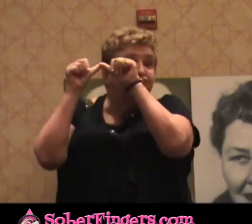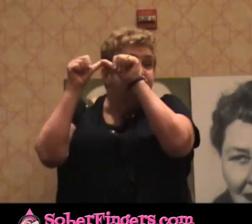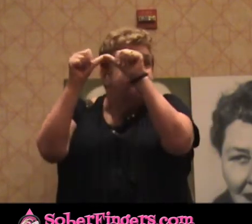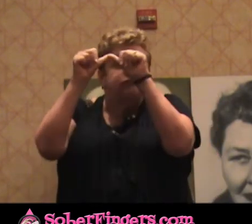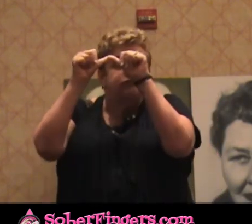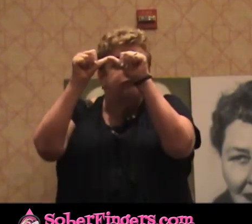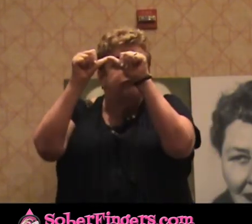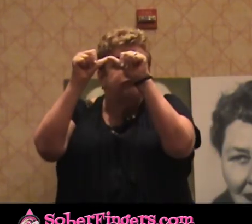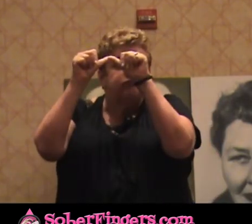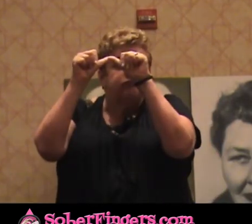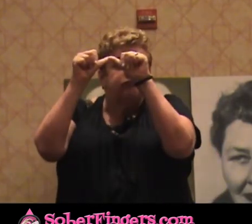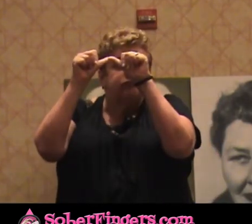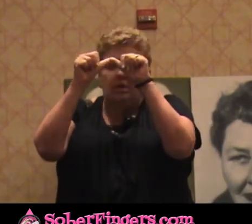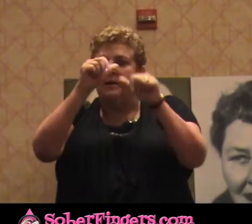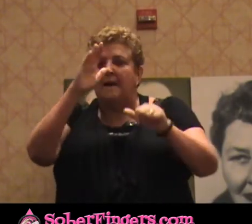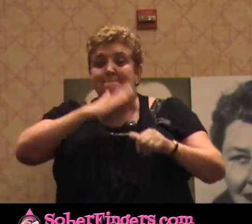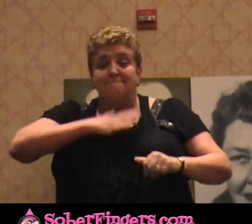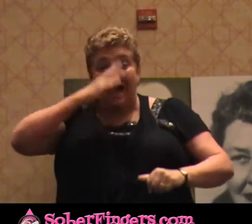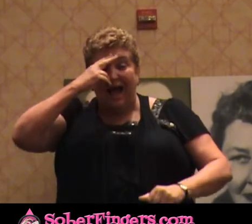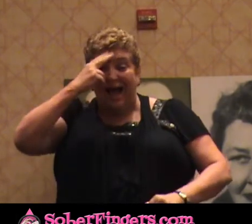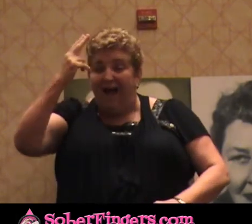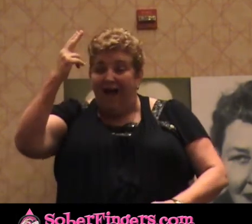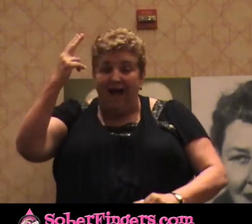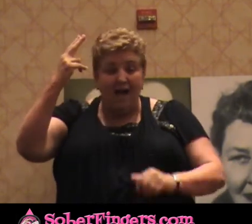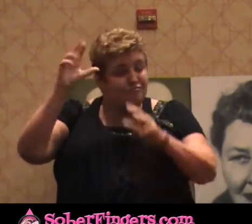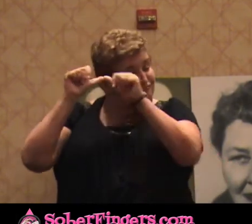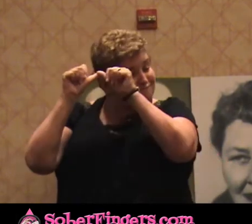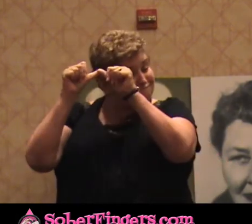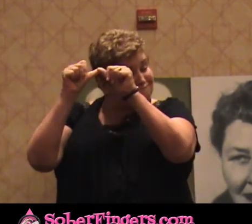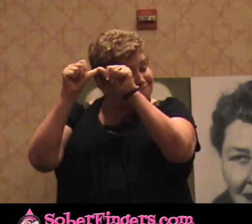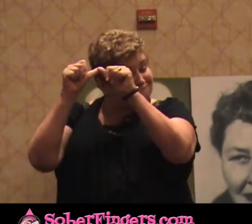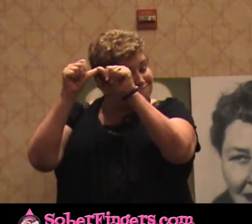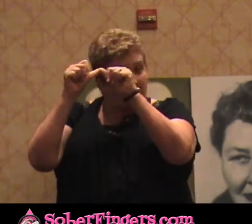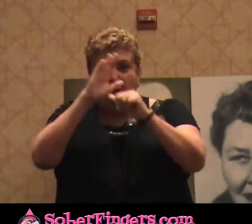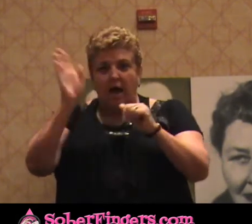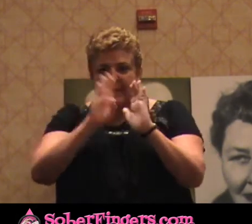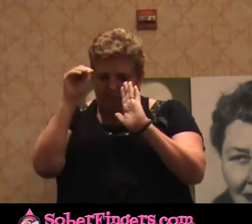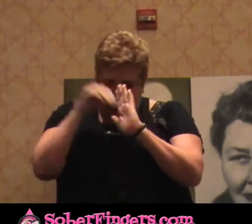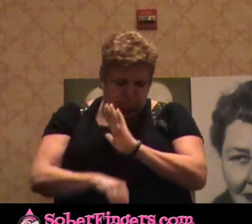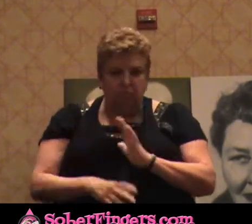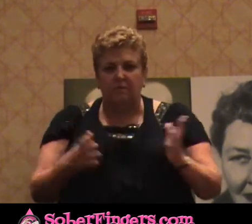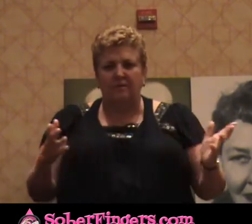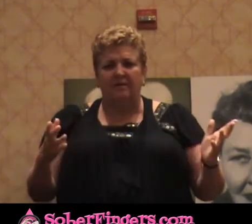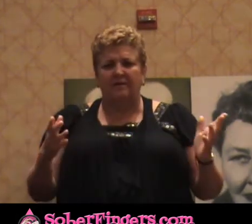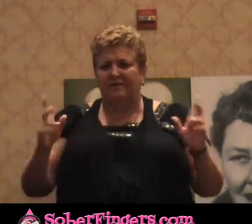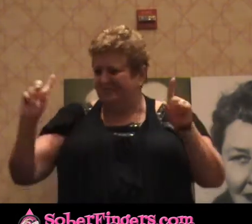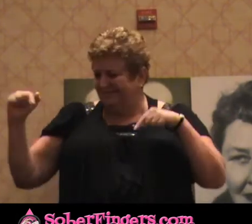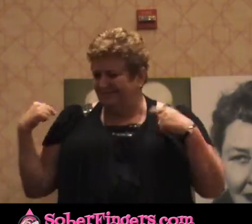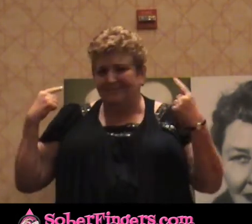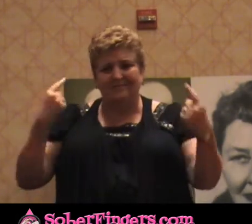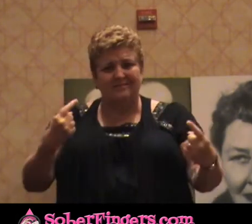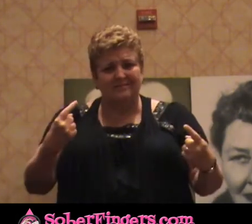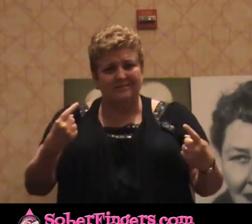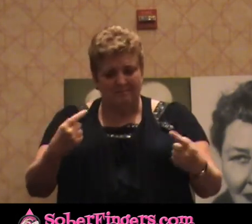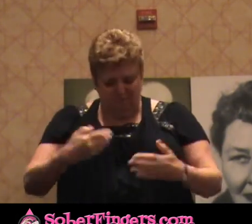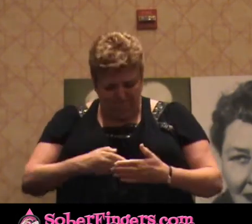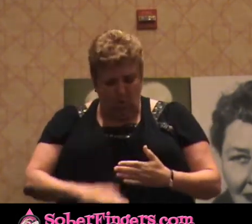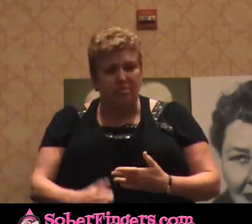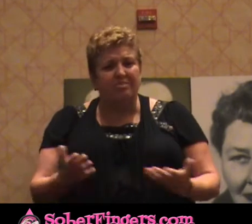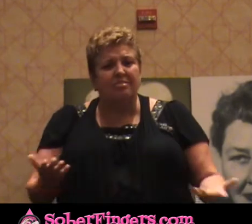My high never stopped. I've never come down. I've been drinking since fetus. So all I got to